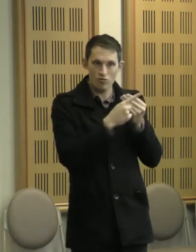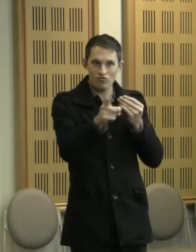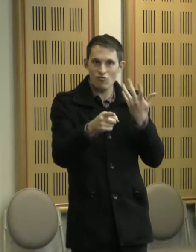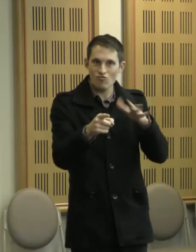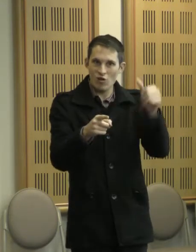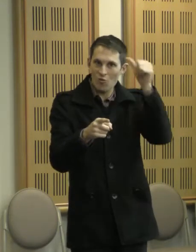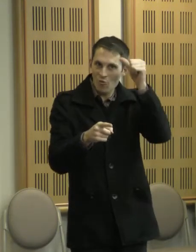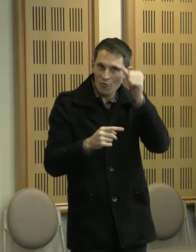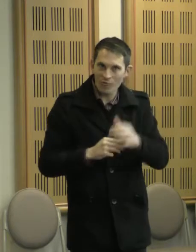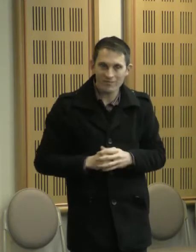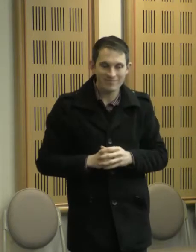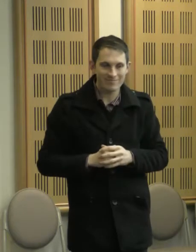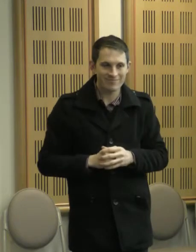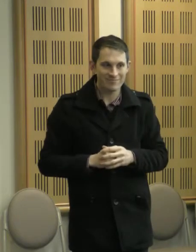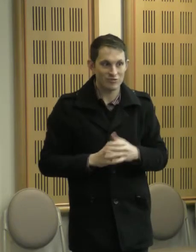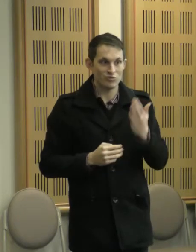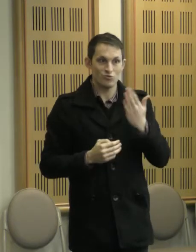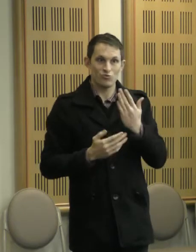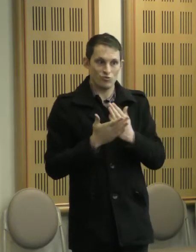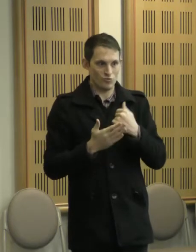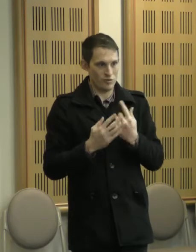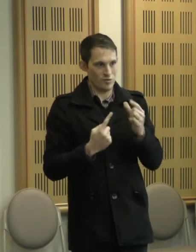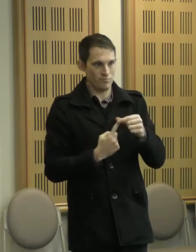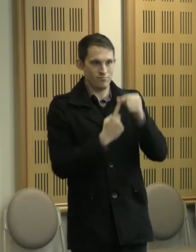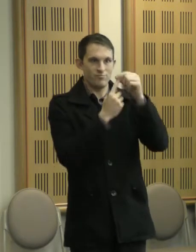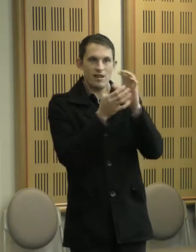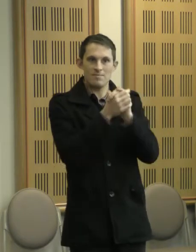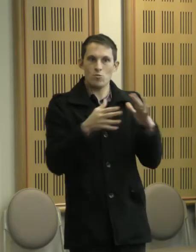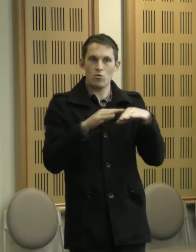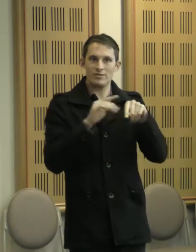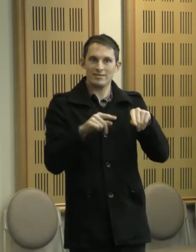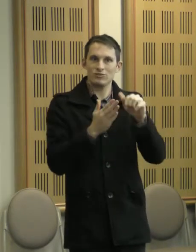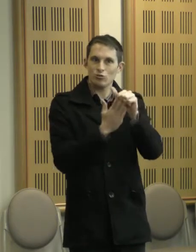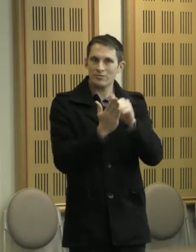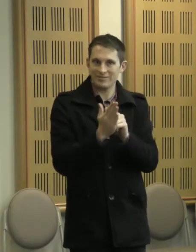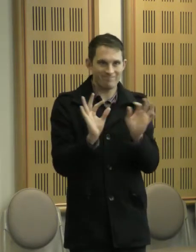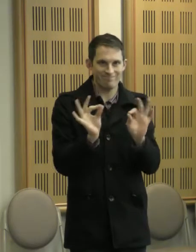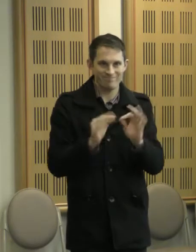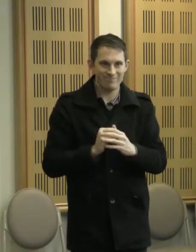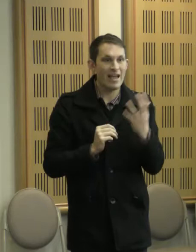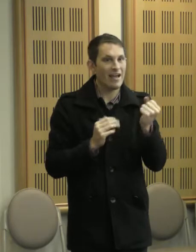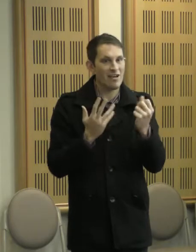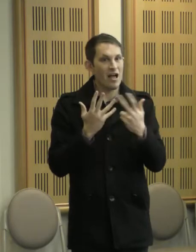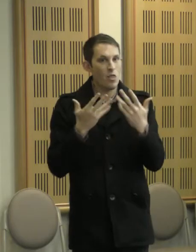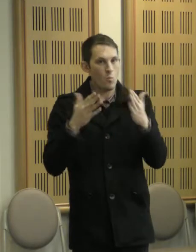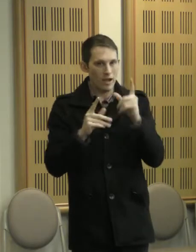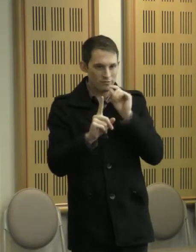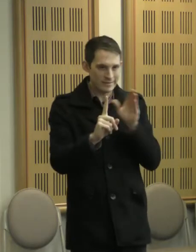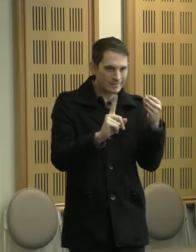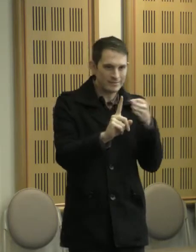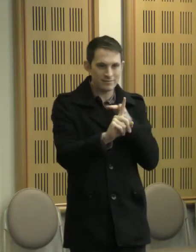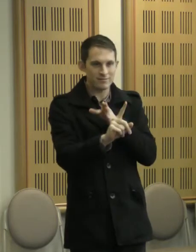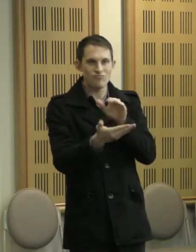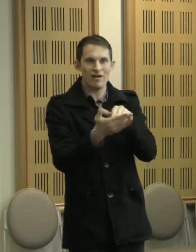We are by no means experts on this topic. There's lots of ways of getting to the same result. And